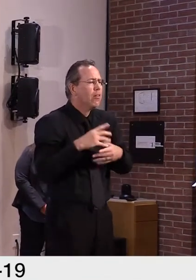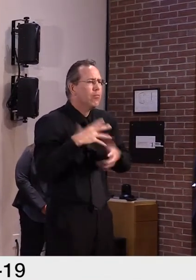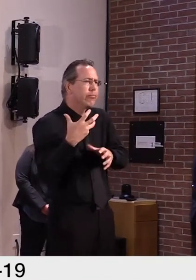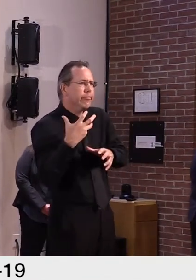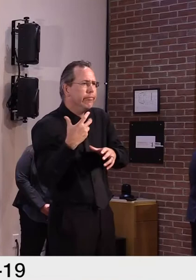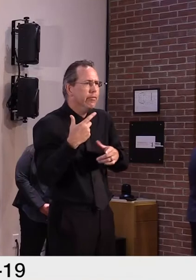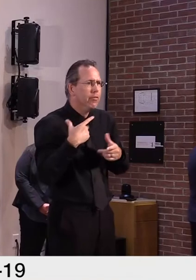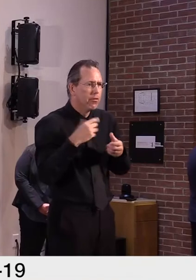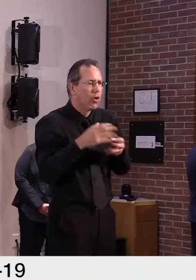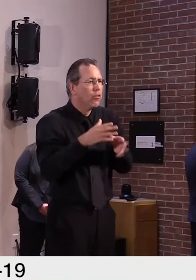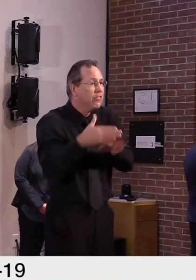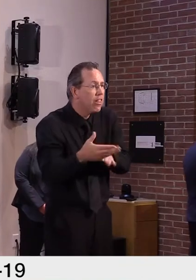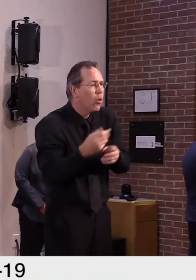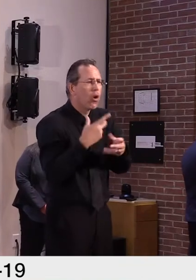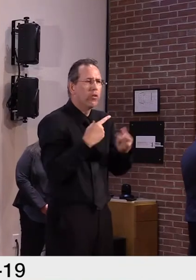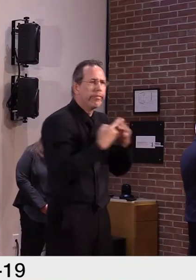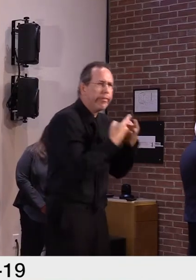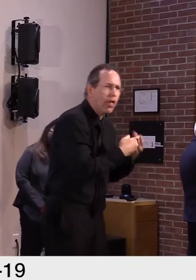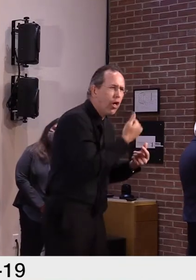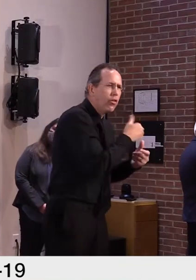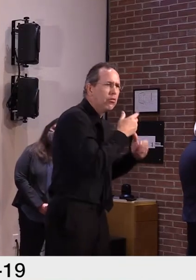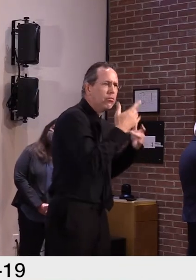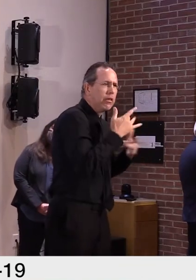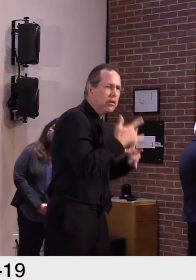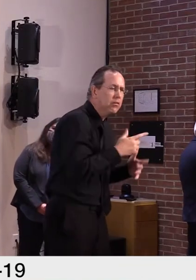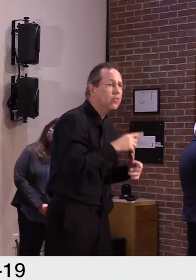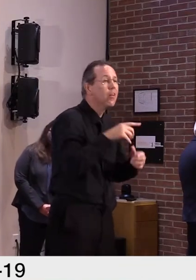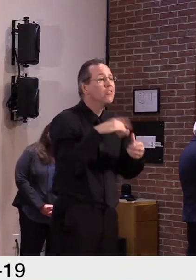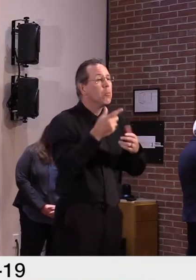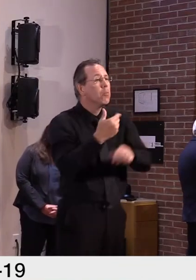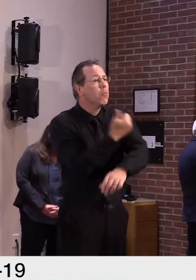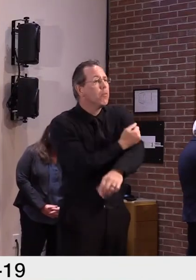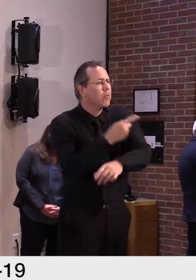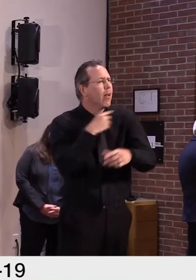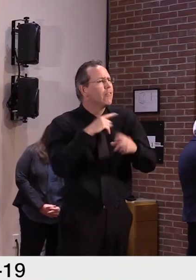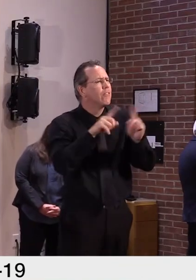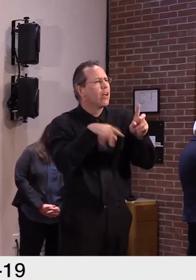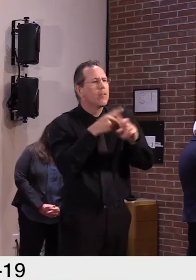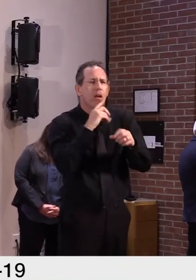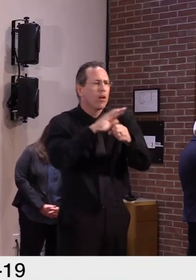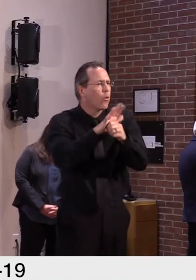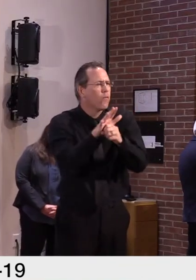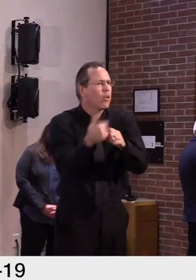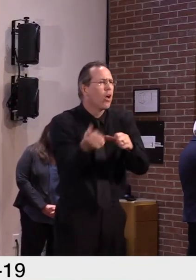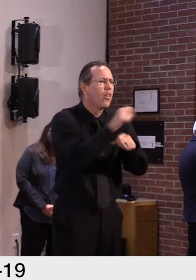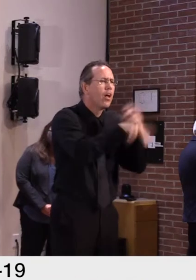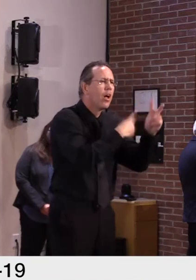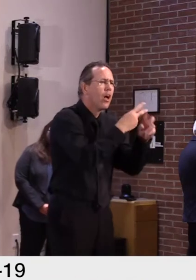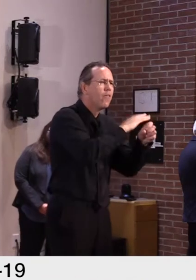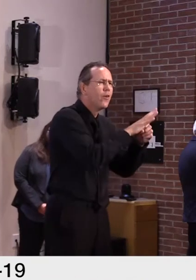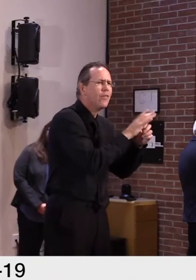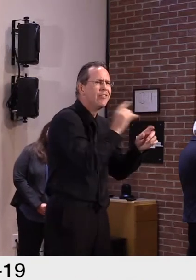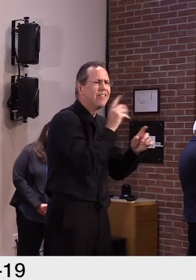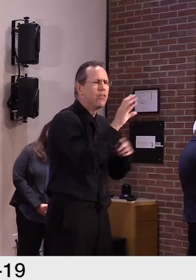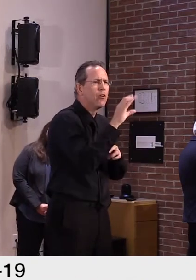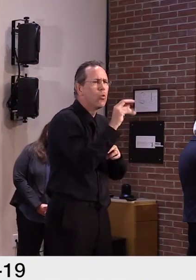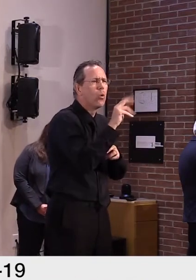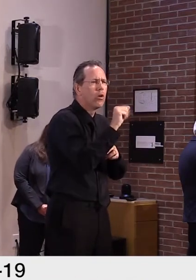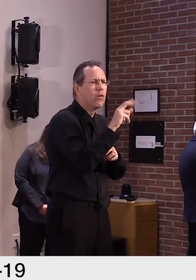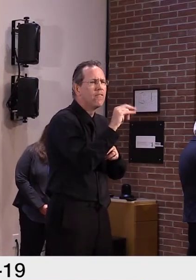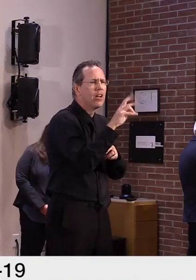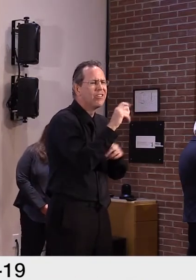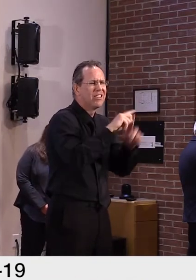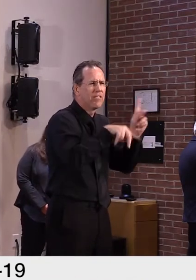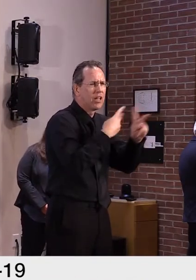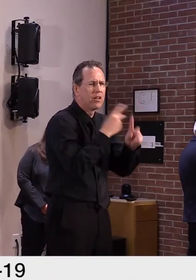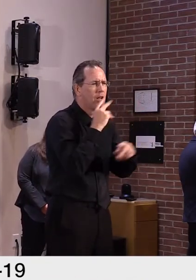Yeah, I don't have all my statistics in front of me now, Steve, but you've done a good job with throwing a lot of numbers around and